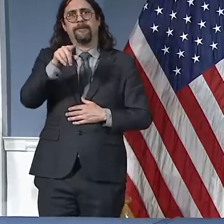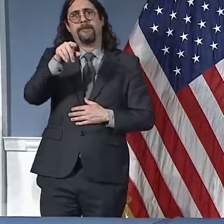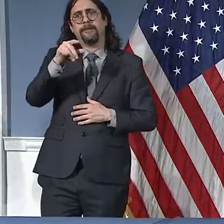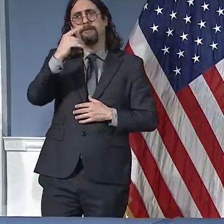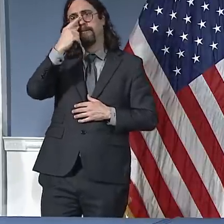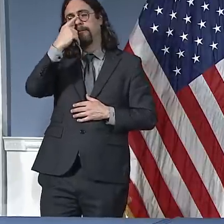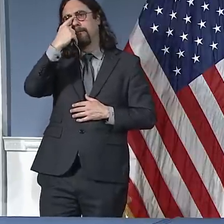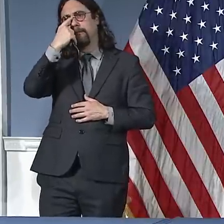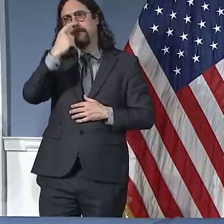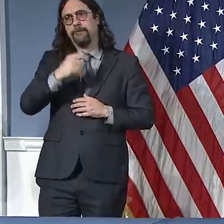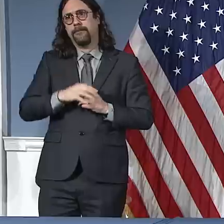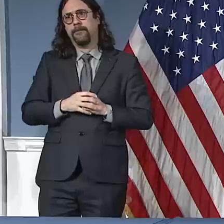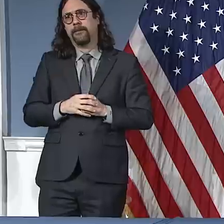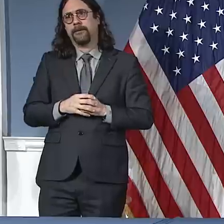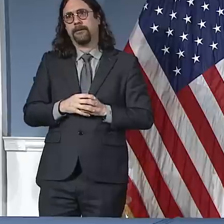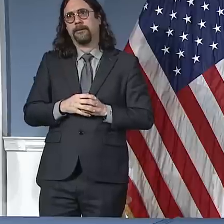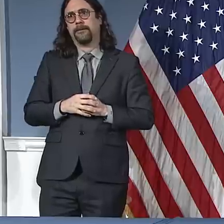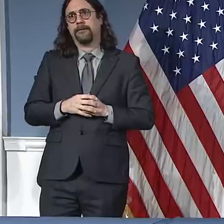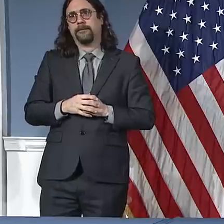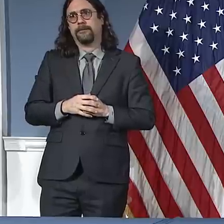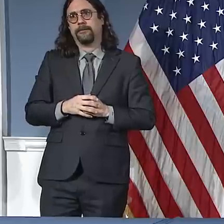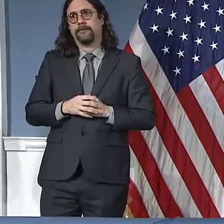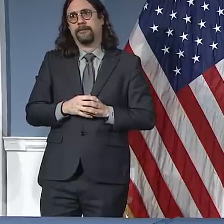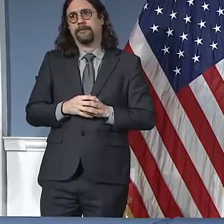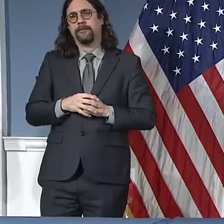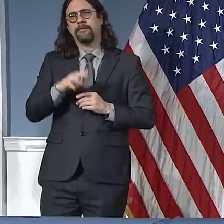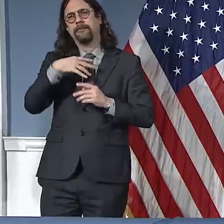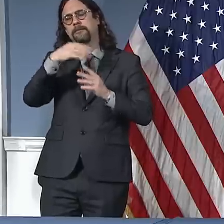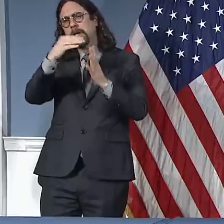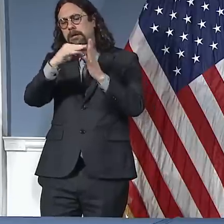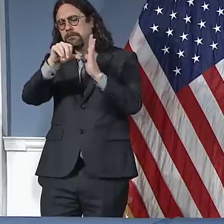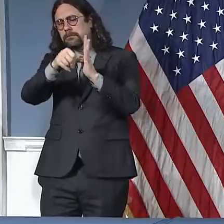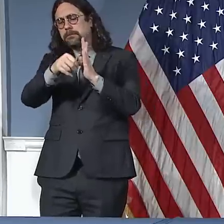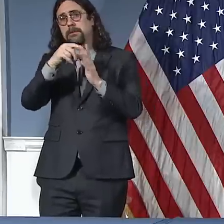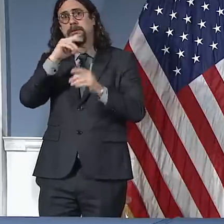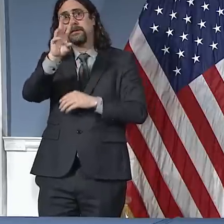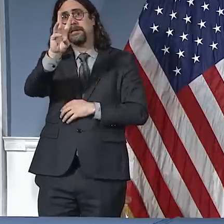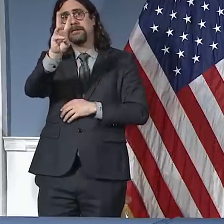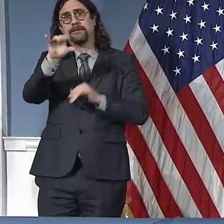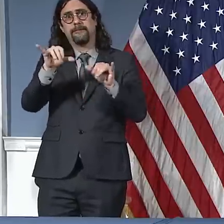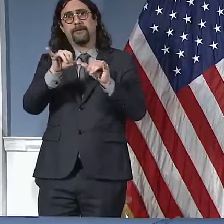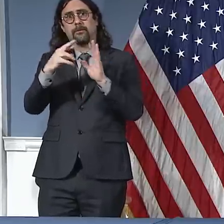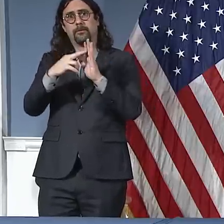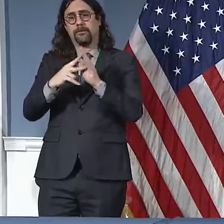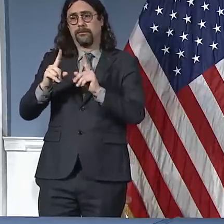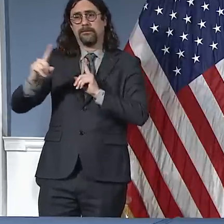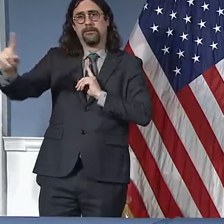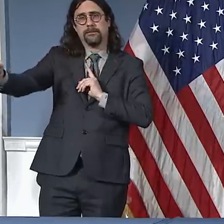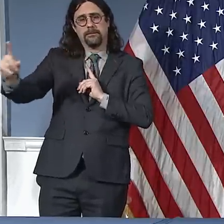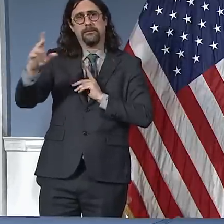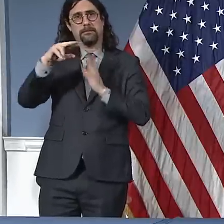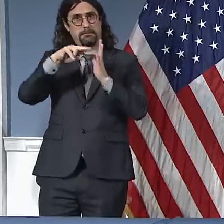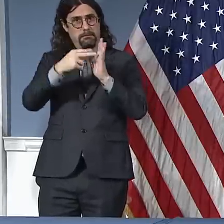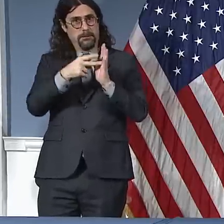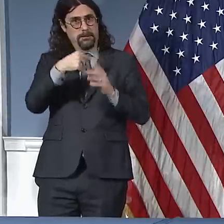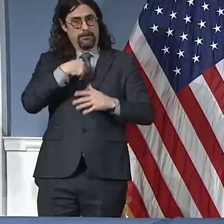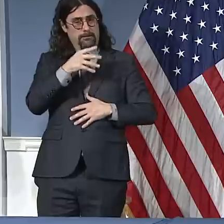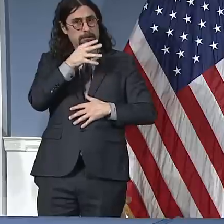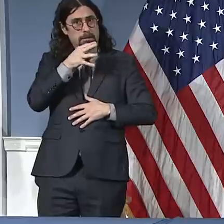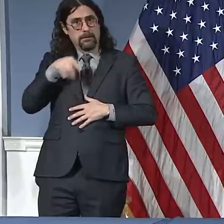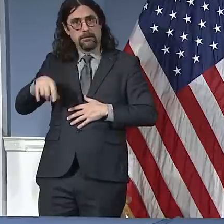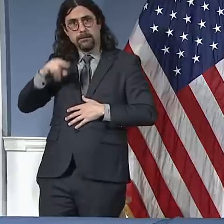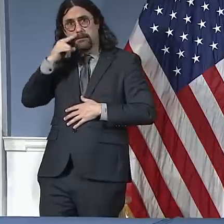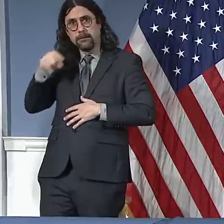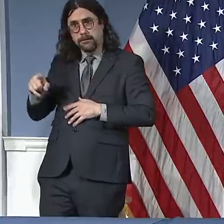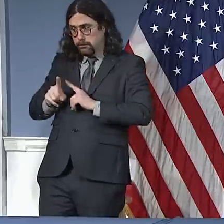But you do need to keep your distance from everybody else, and your child does as well. So the rules are pretty straightforward. If people